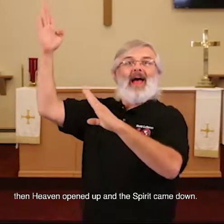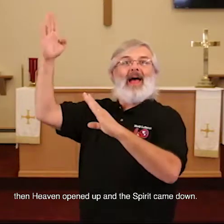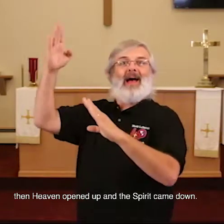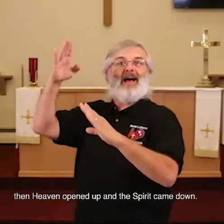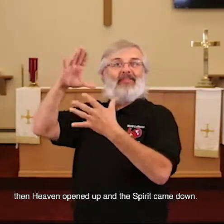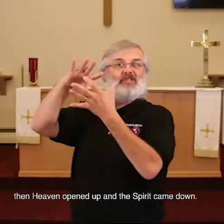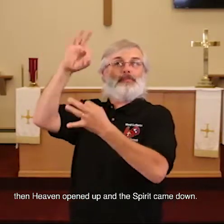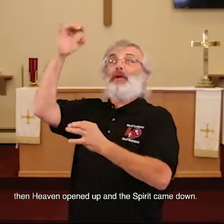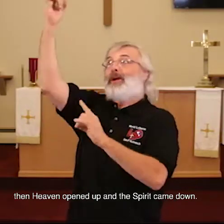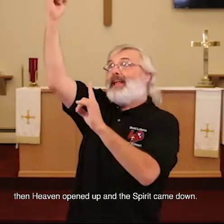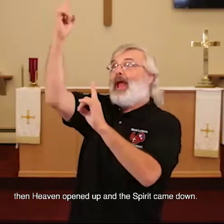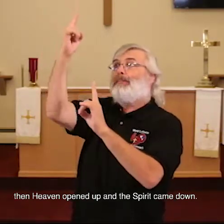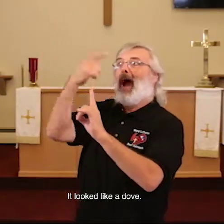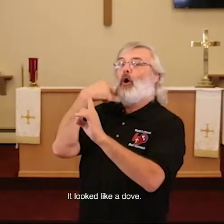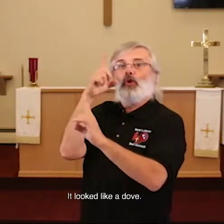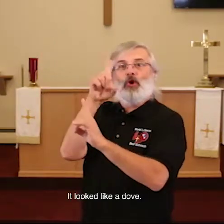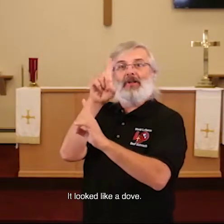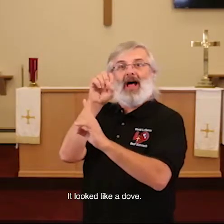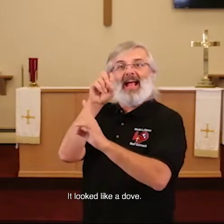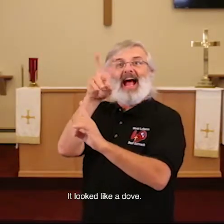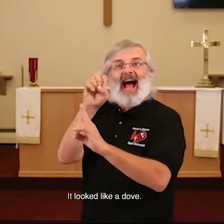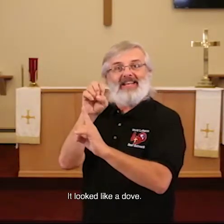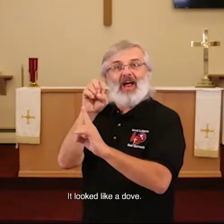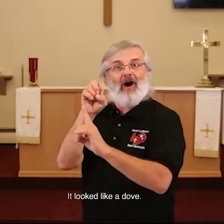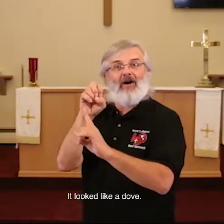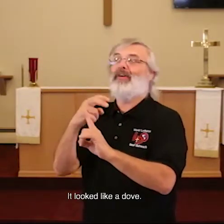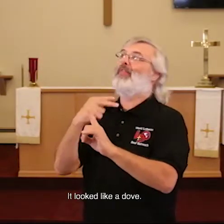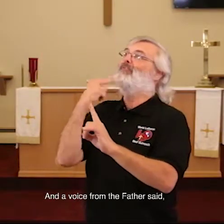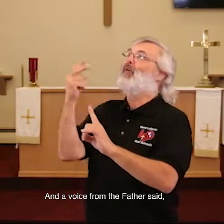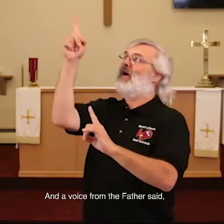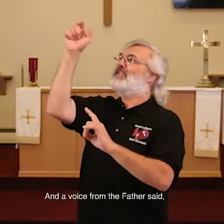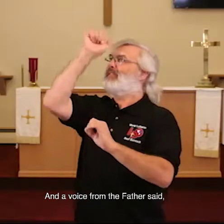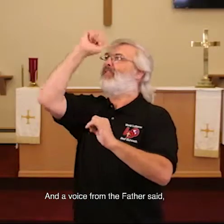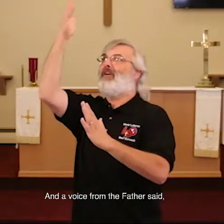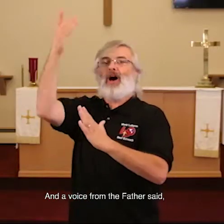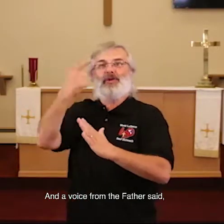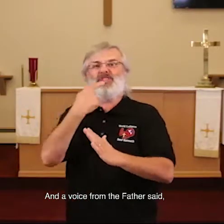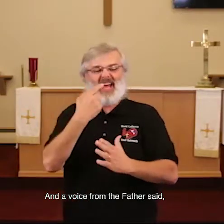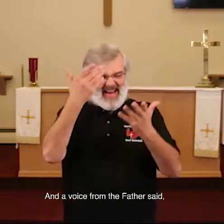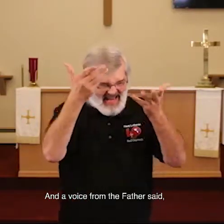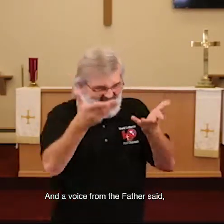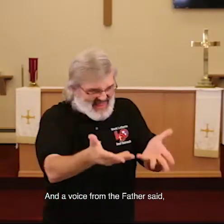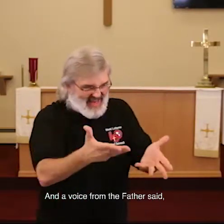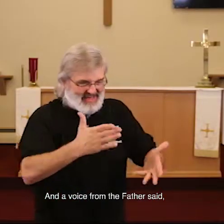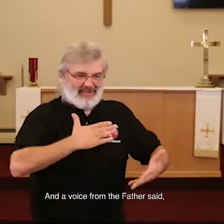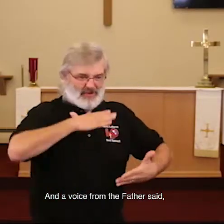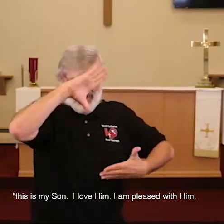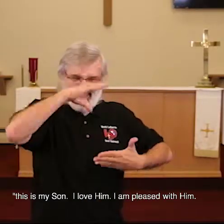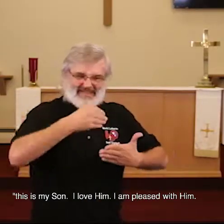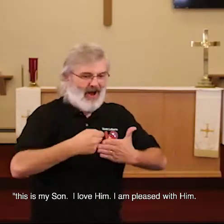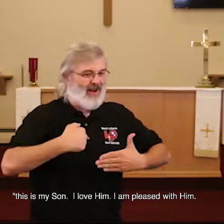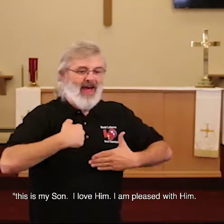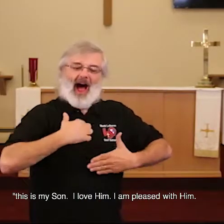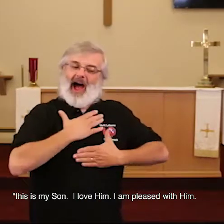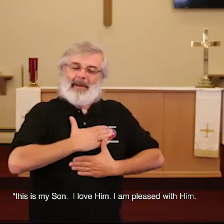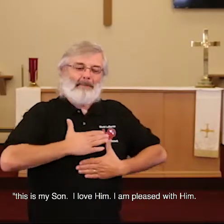and the Spirit came down, looked like a dove, and the voice of the Father said, this is my Son, I am